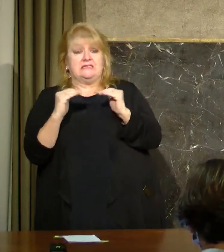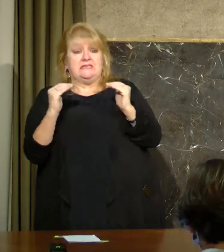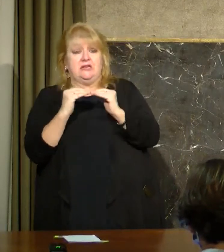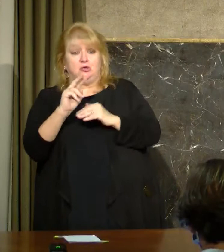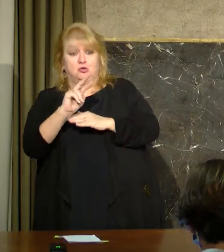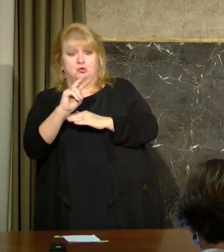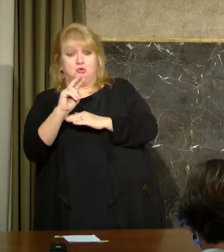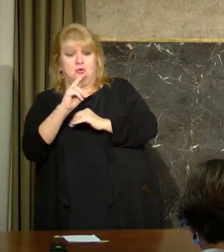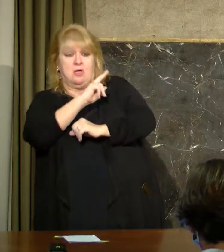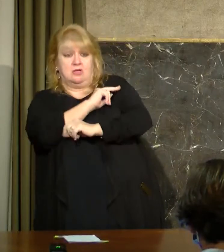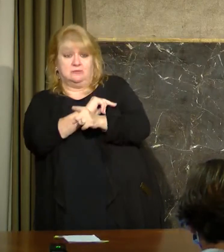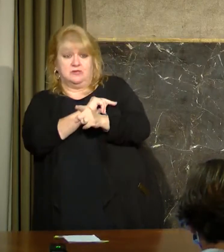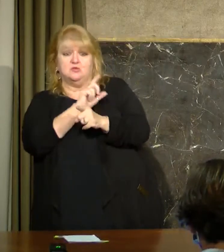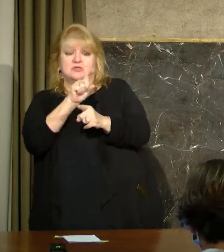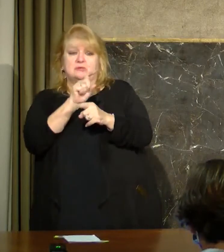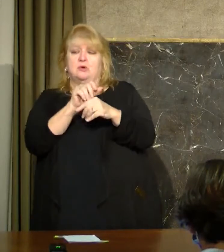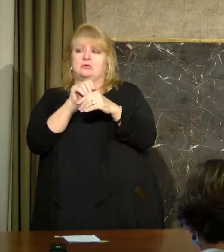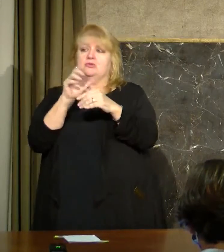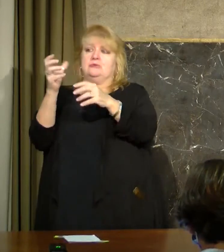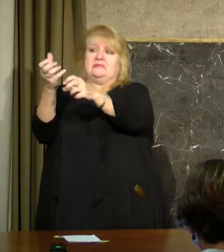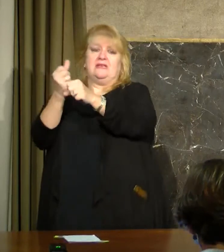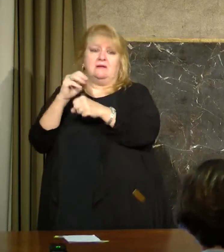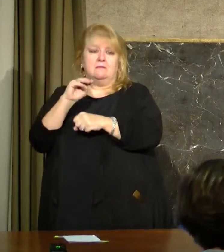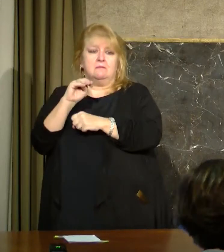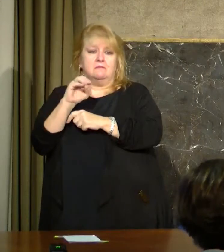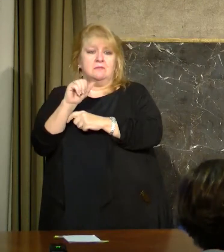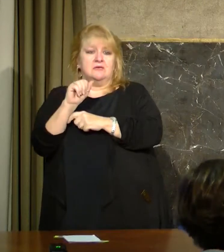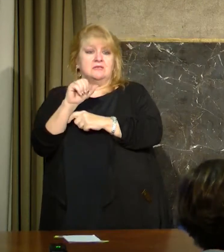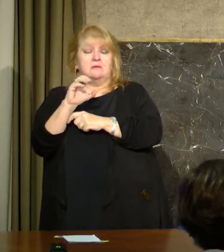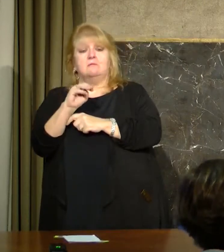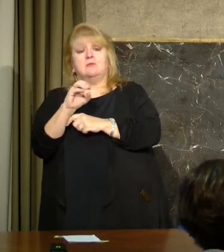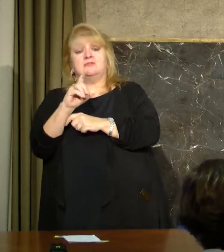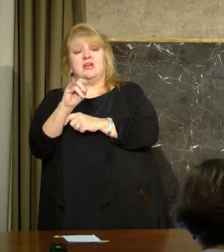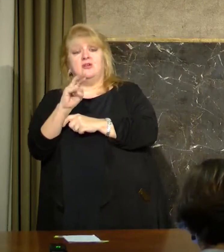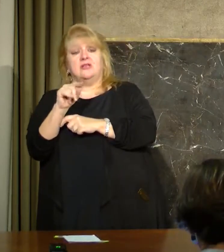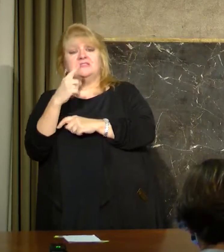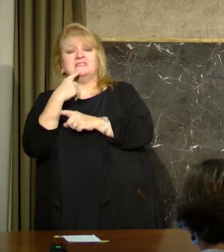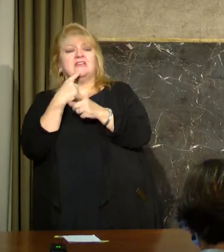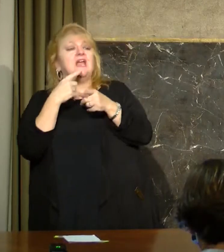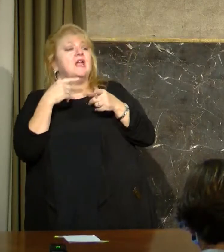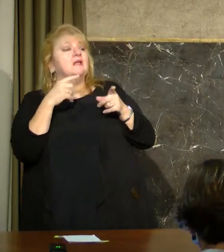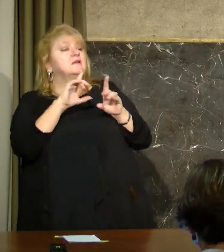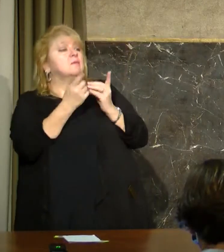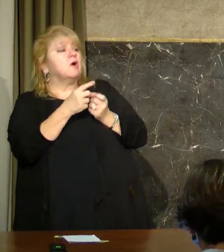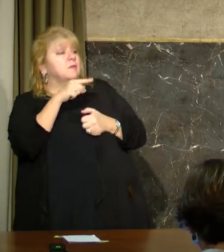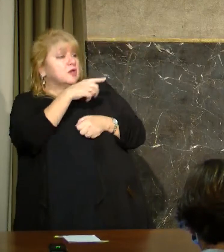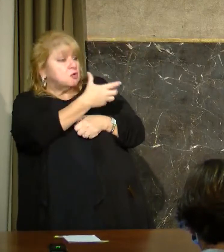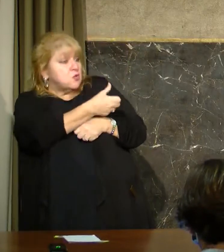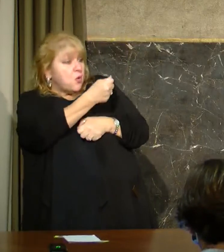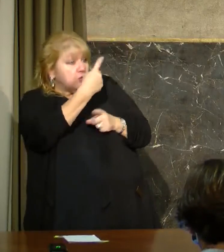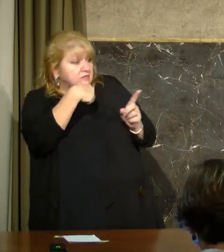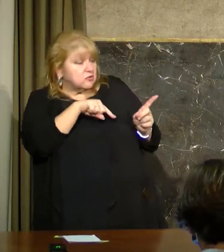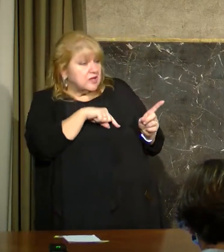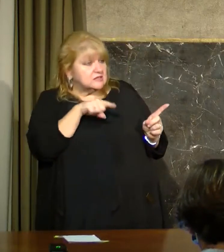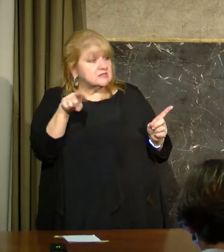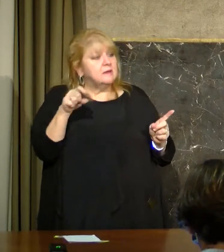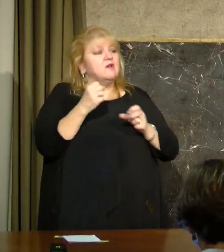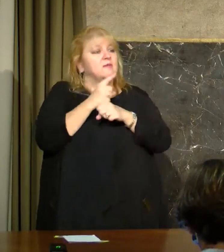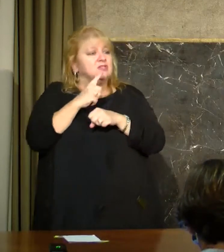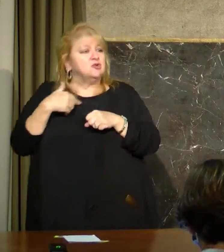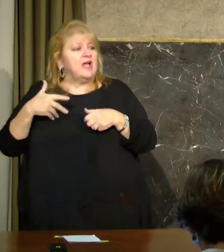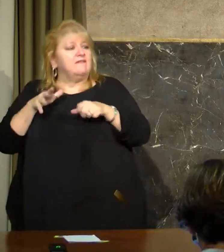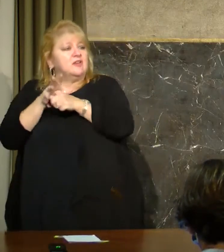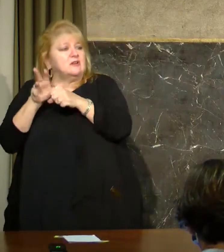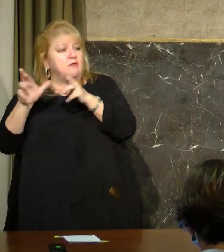were set to receive some of the Moderna, they had asked the department to hold on to some of their supply to make sure that they had enough storage